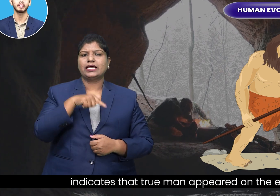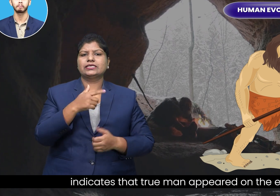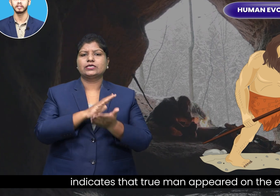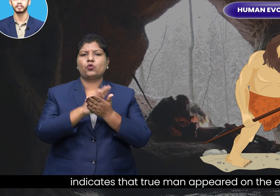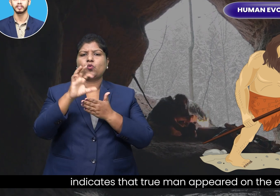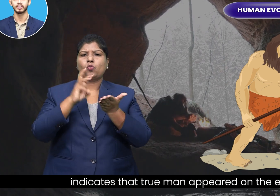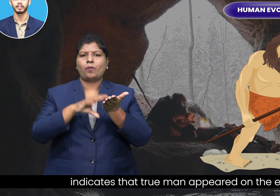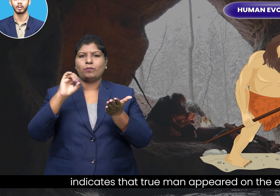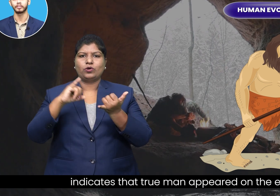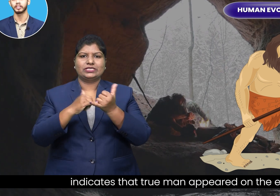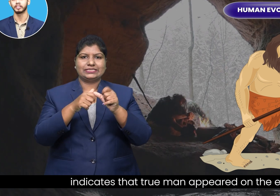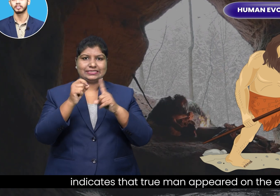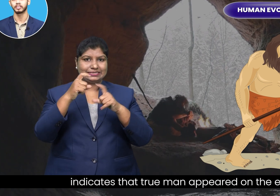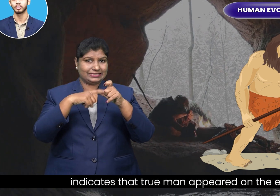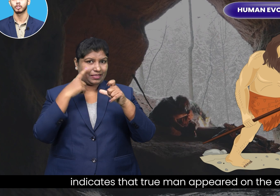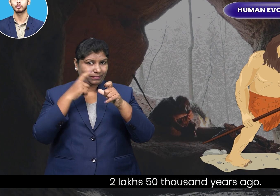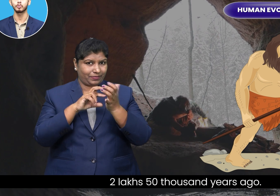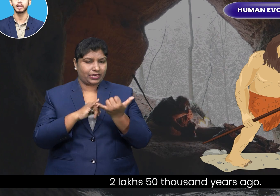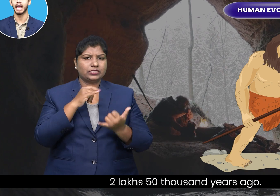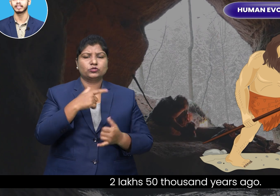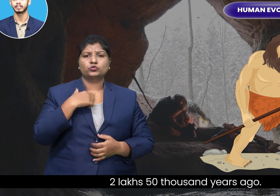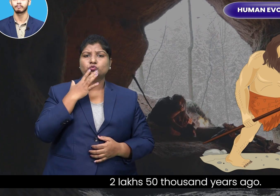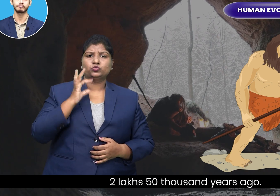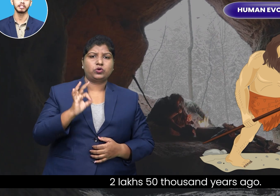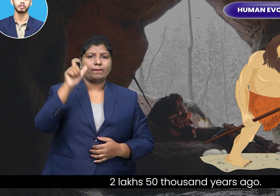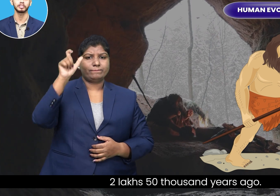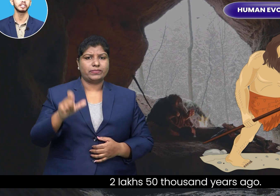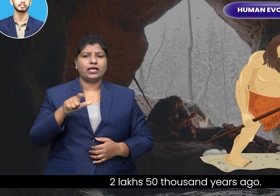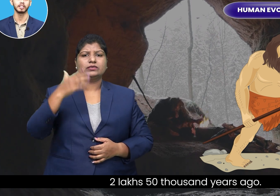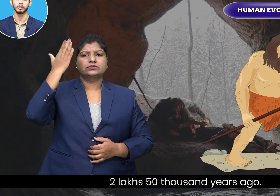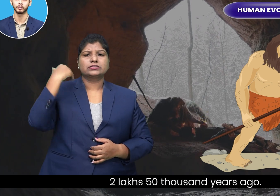appeared on the earth 2,50,000 years ago.